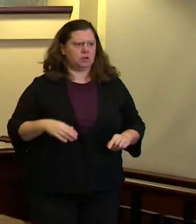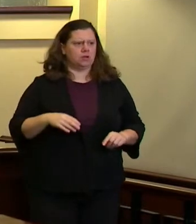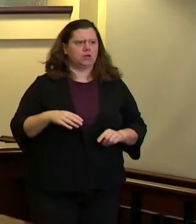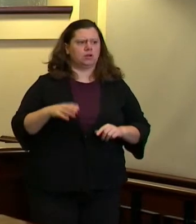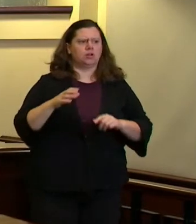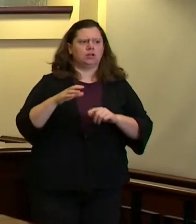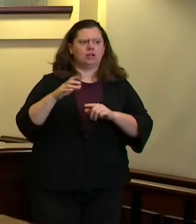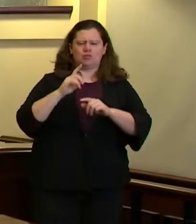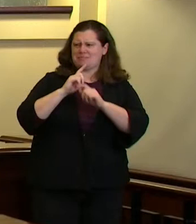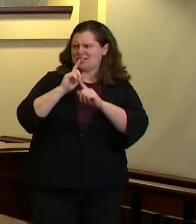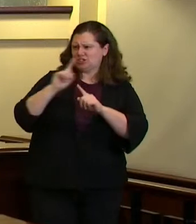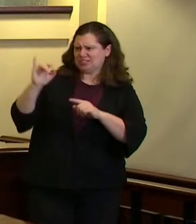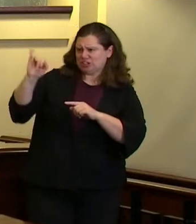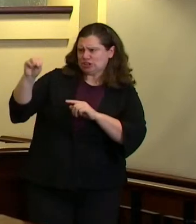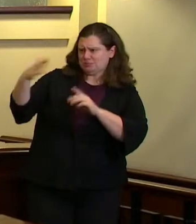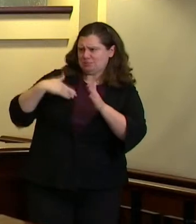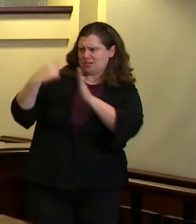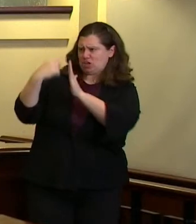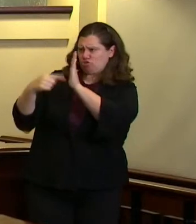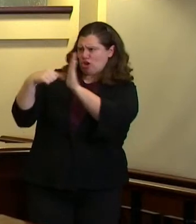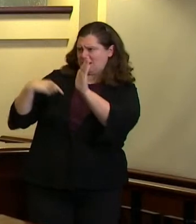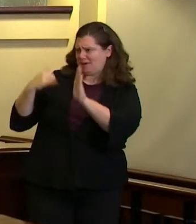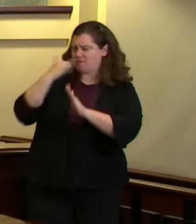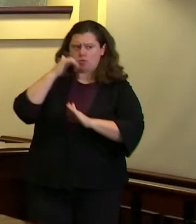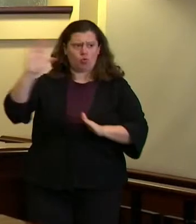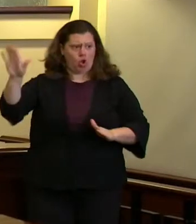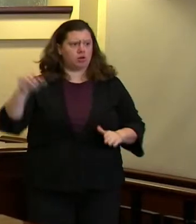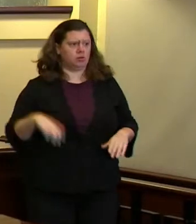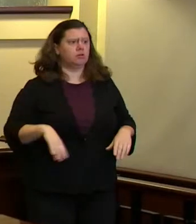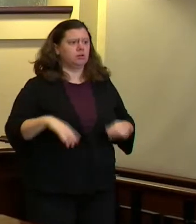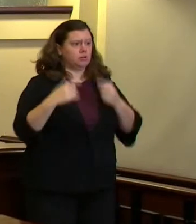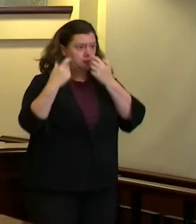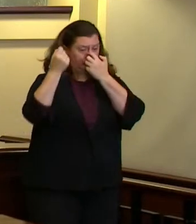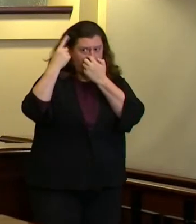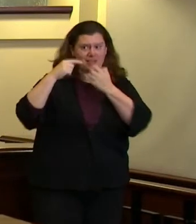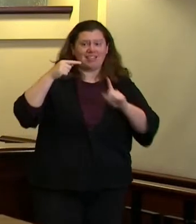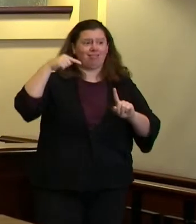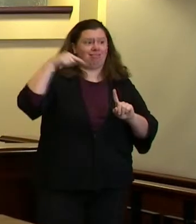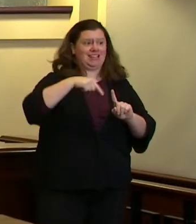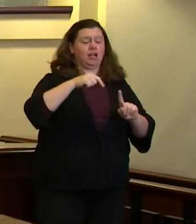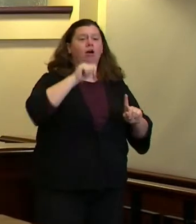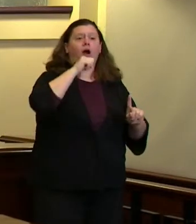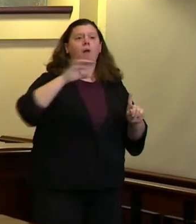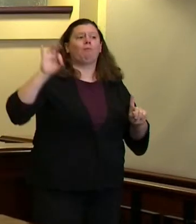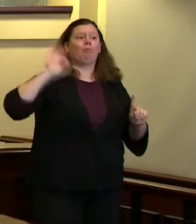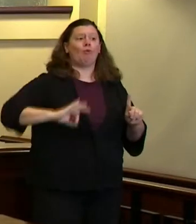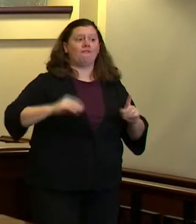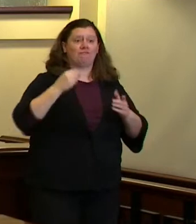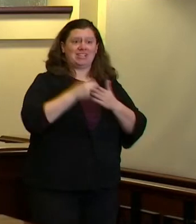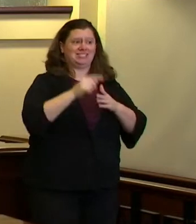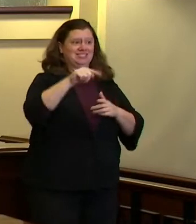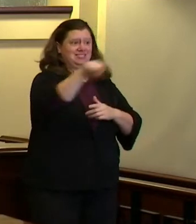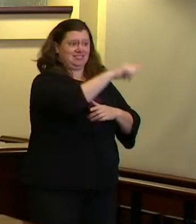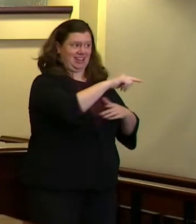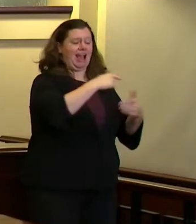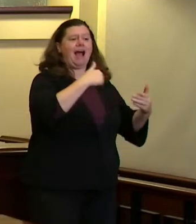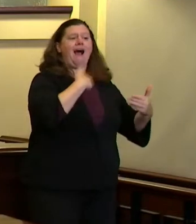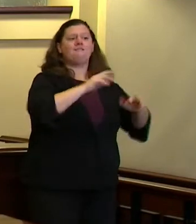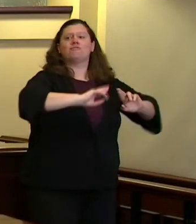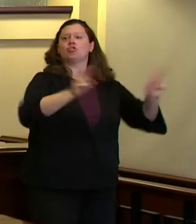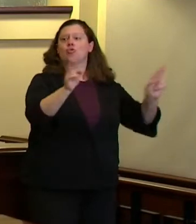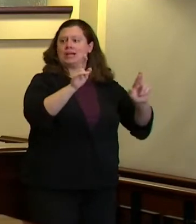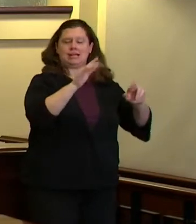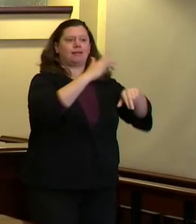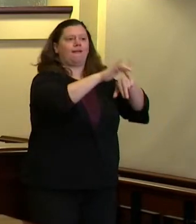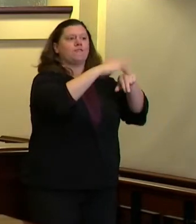a number of the nonprofit service providers that we're working with would also allow people to get them in person I believe that's the